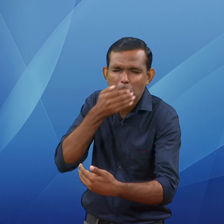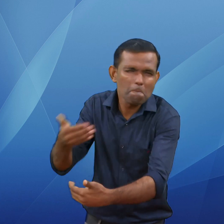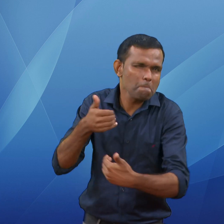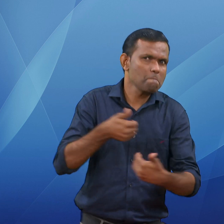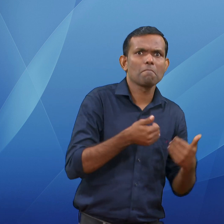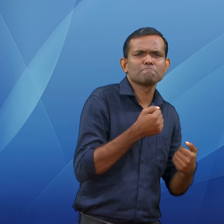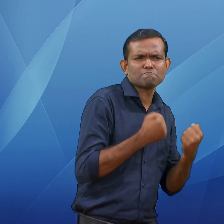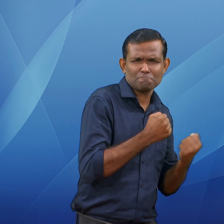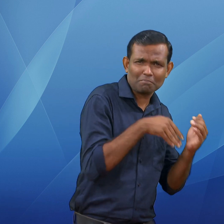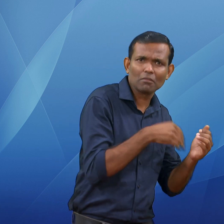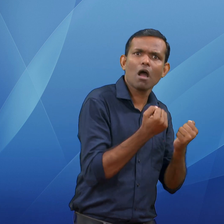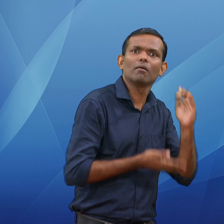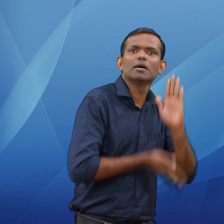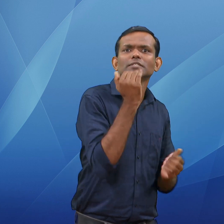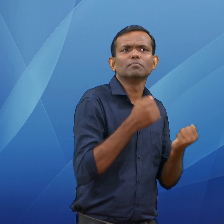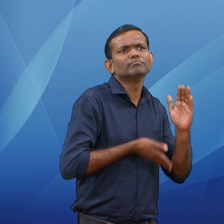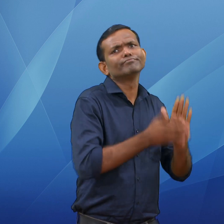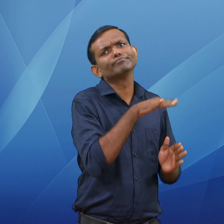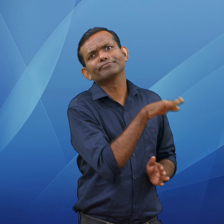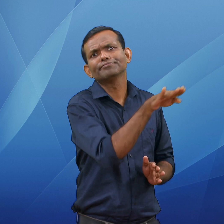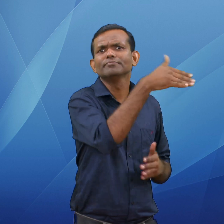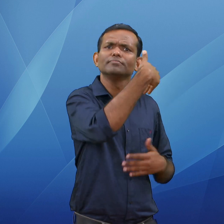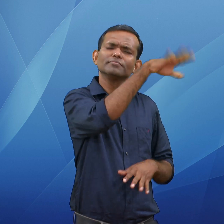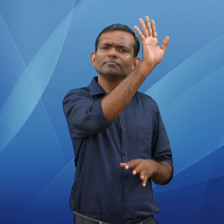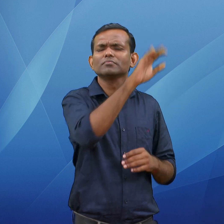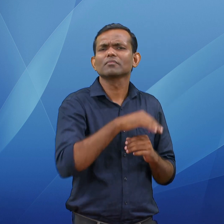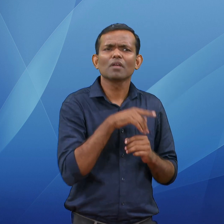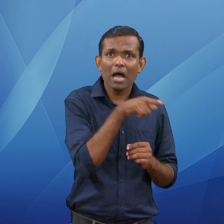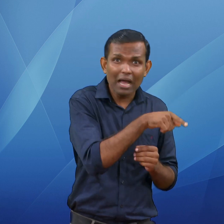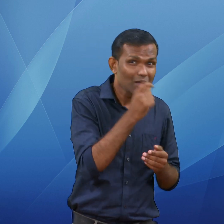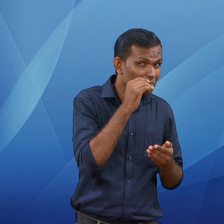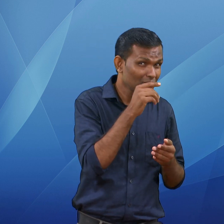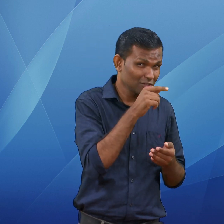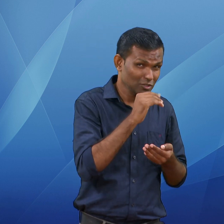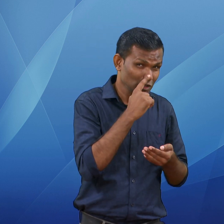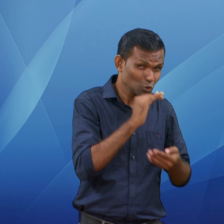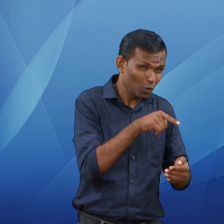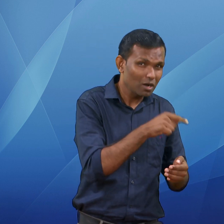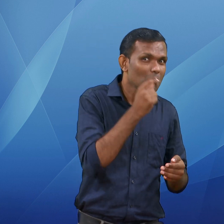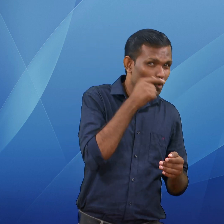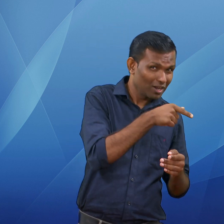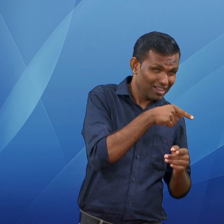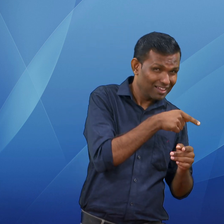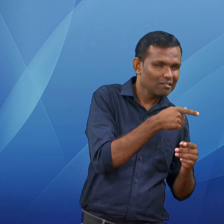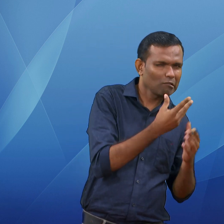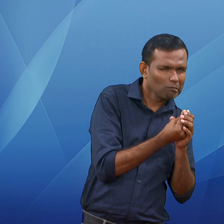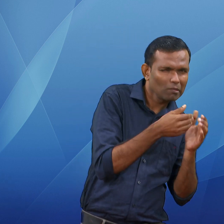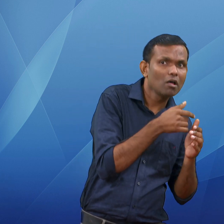one of the kidnappers spoke to Abigail's father, Reggie John. Tracking the call, the police questioned a woman who worked in a